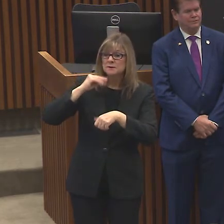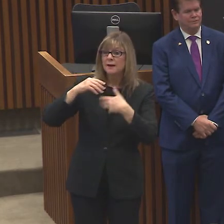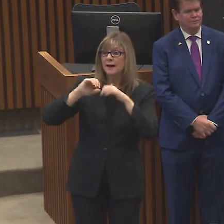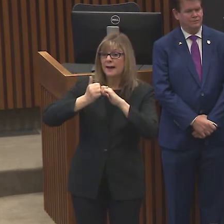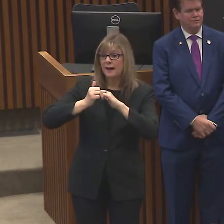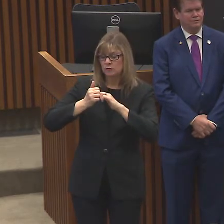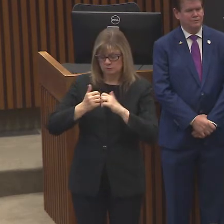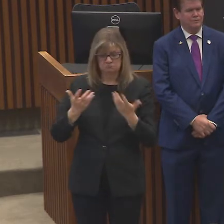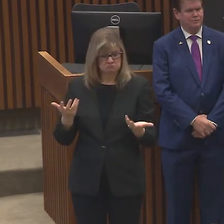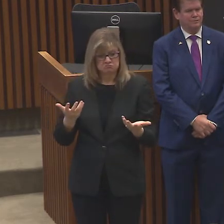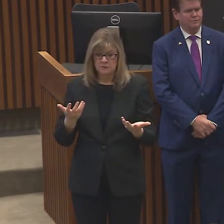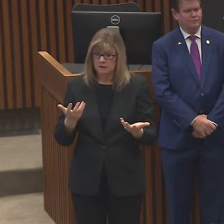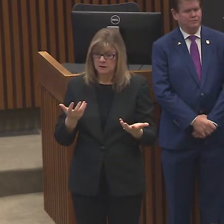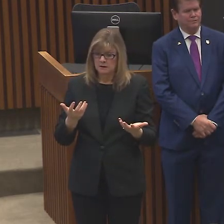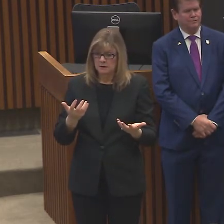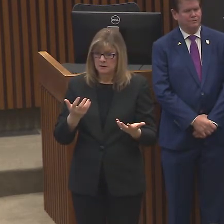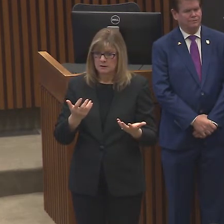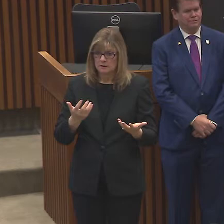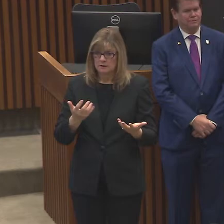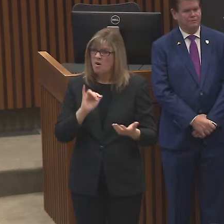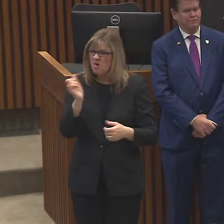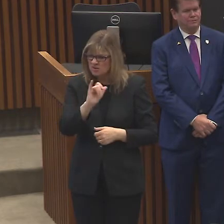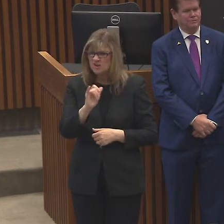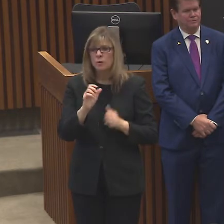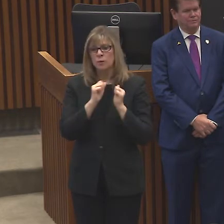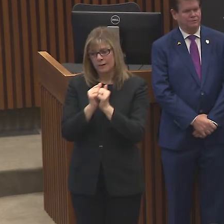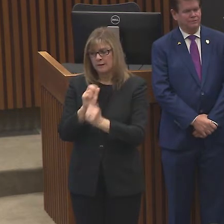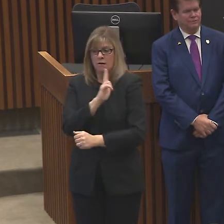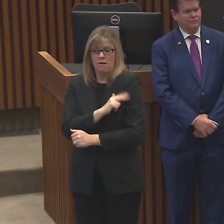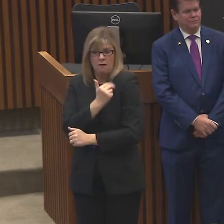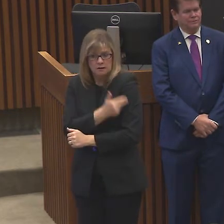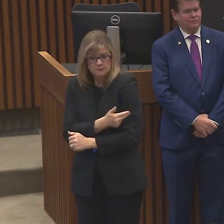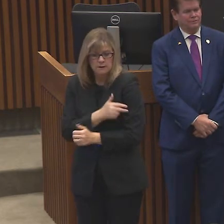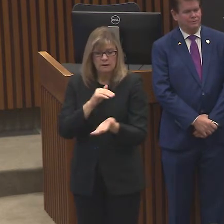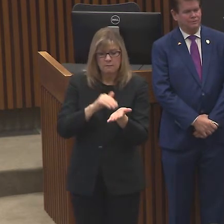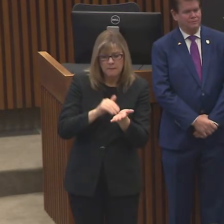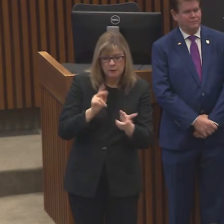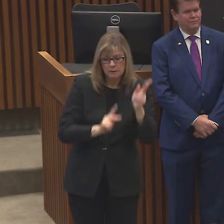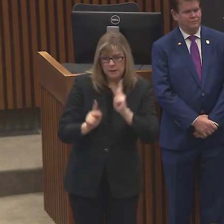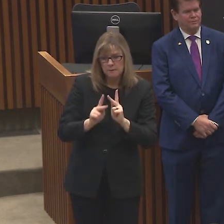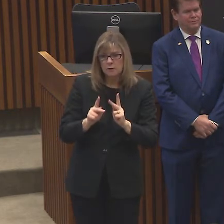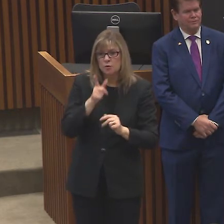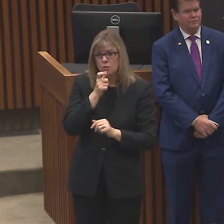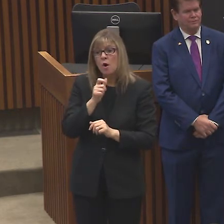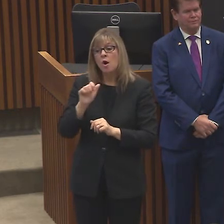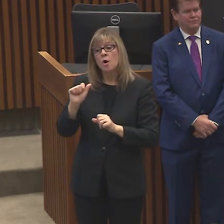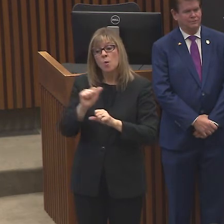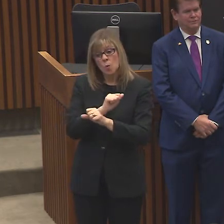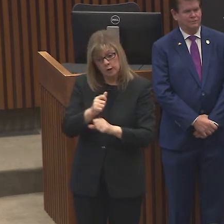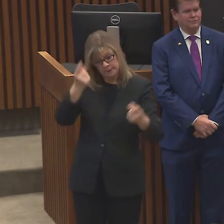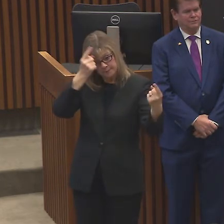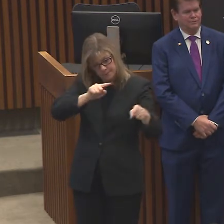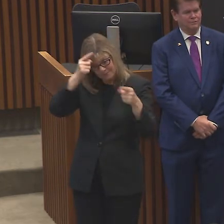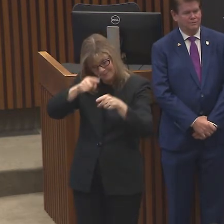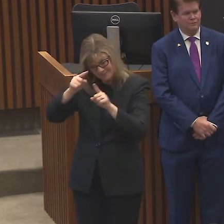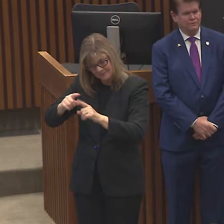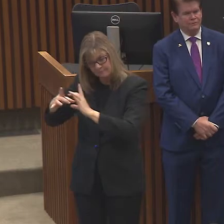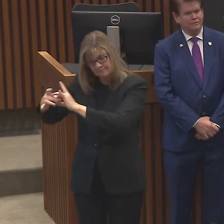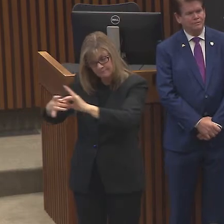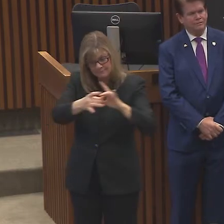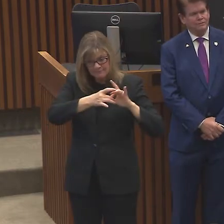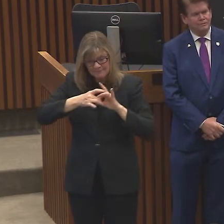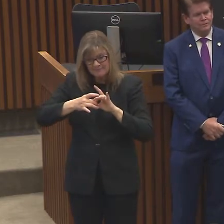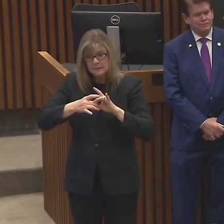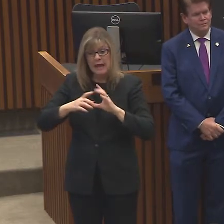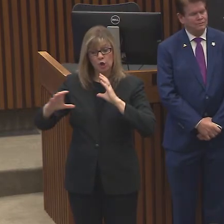hospital leadership and our health care systems working together collaboratively and the communication that's going on is